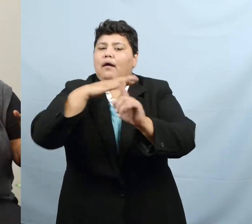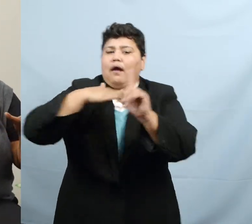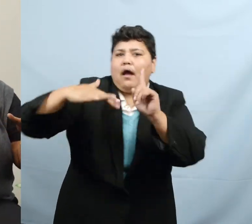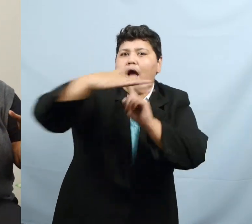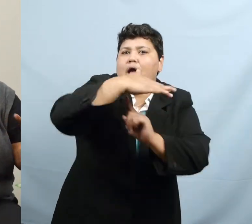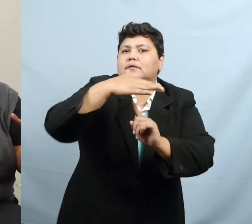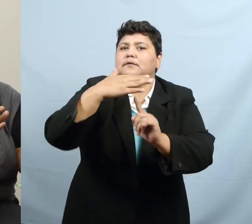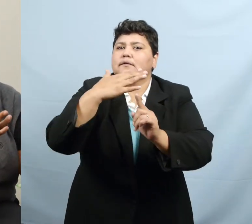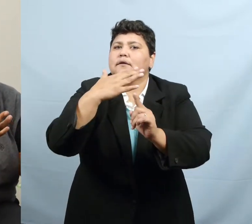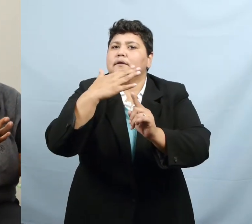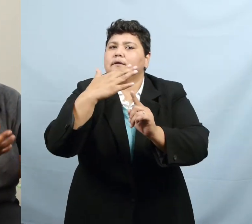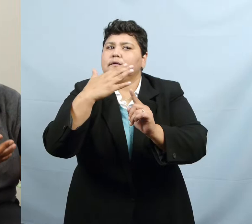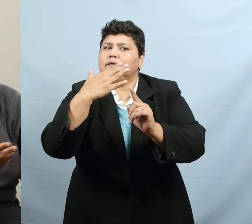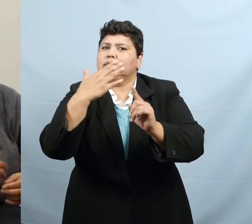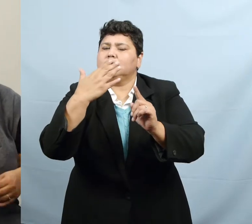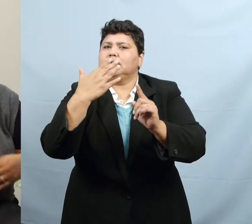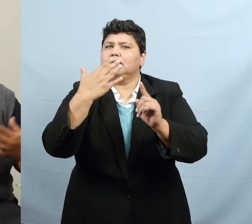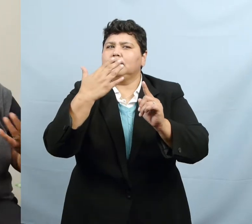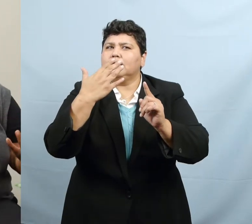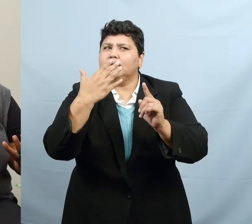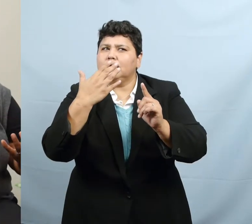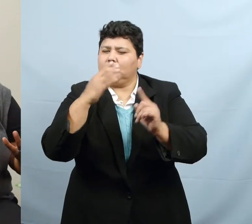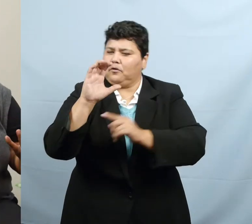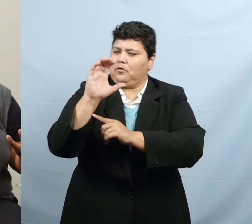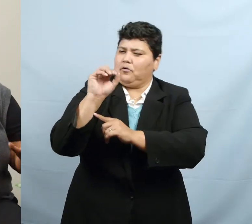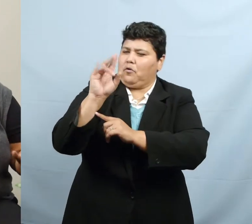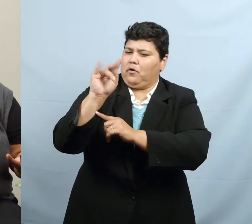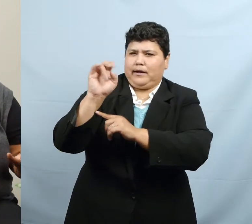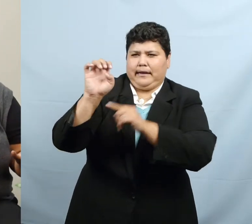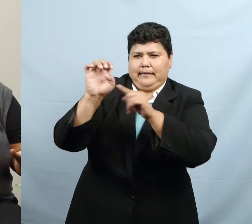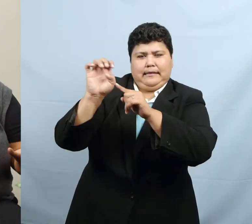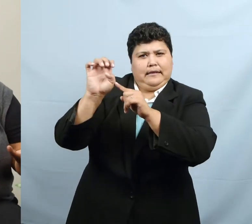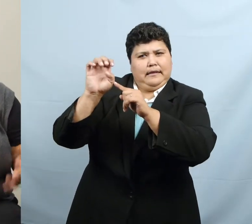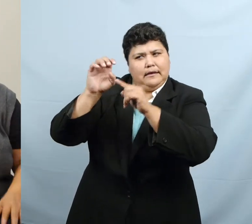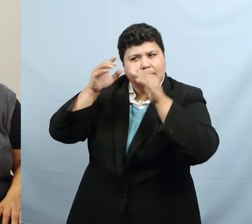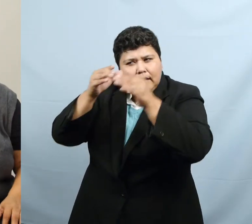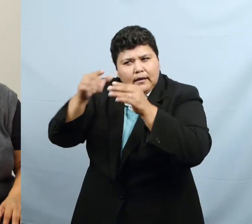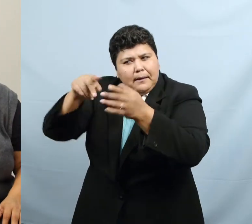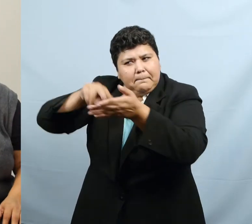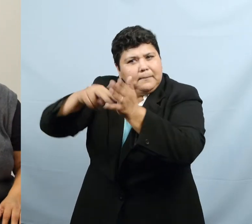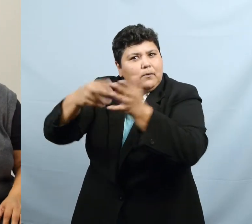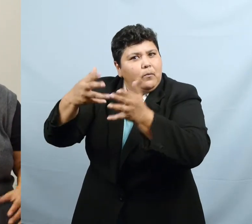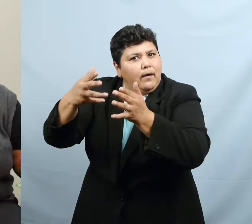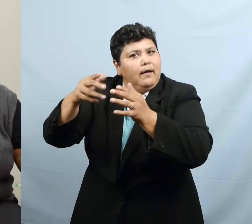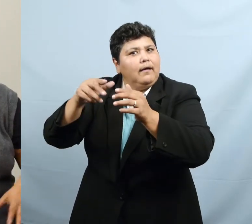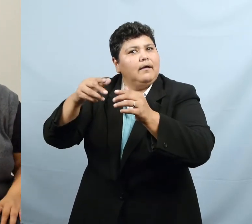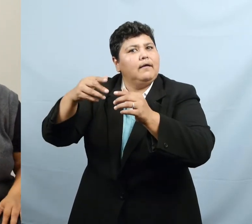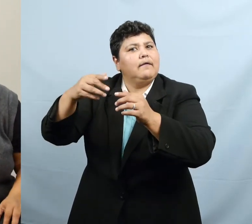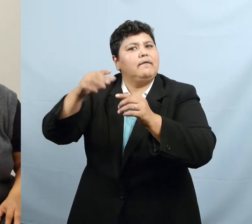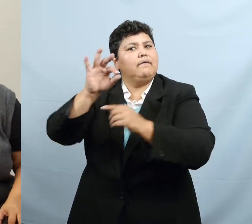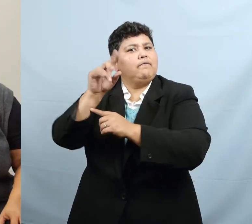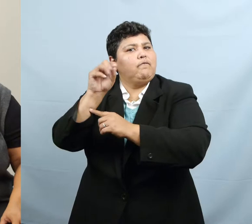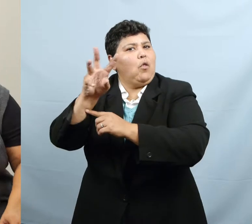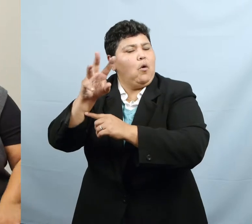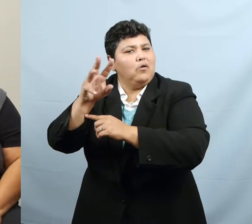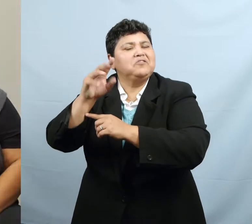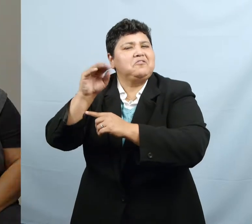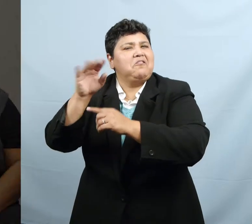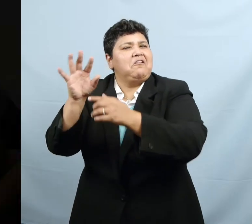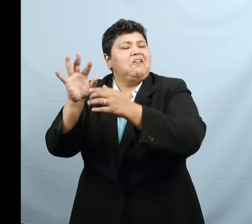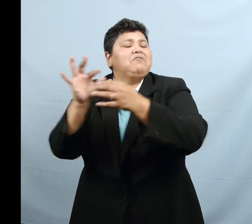you know, just what the meaning of corriente is. And so that, the conclusion that I arrived at was a checking account.